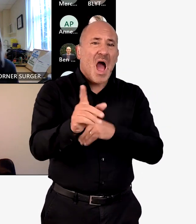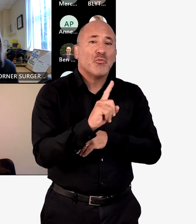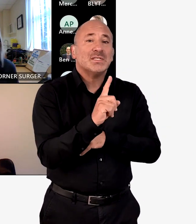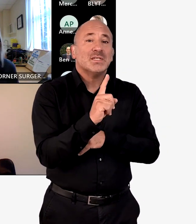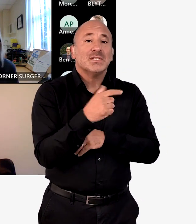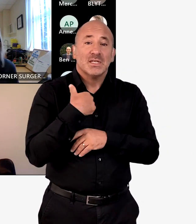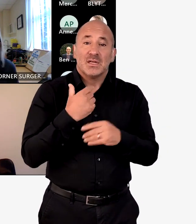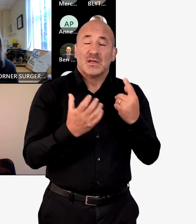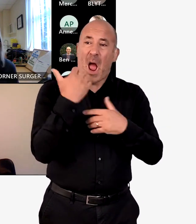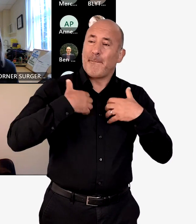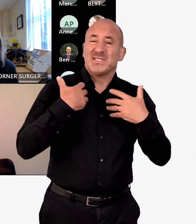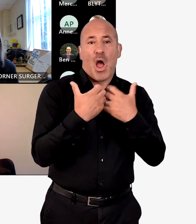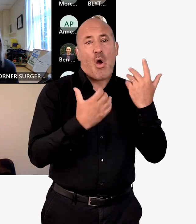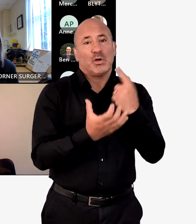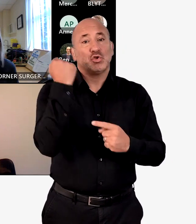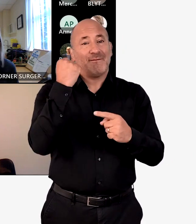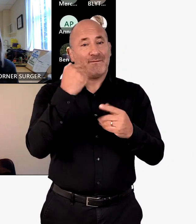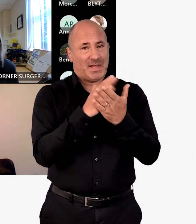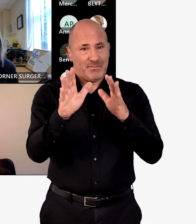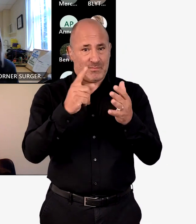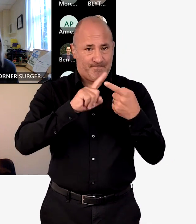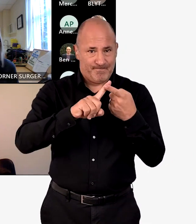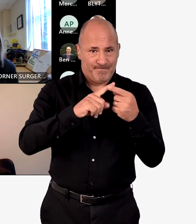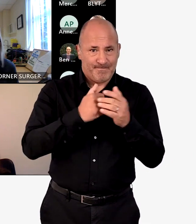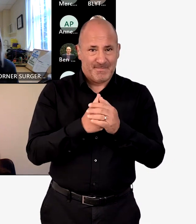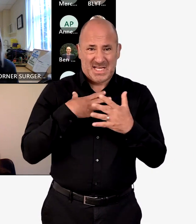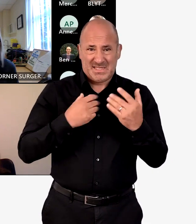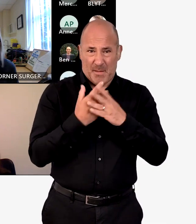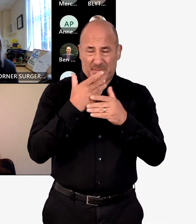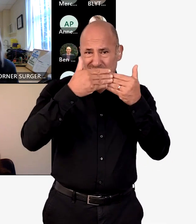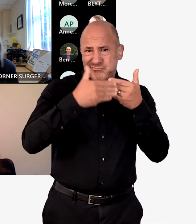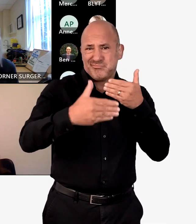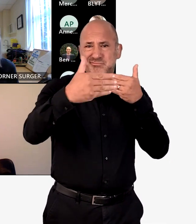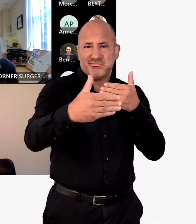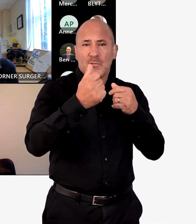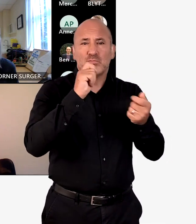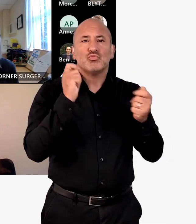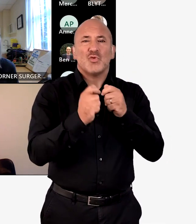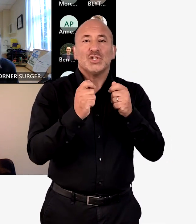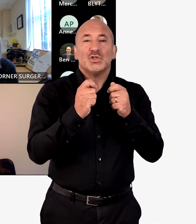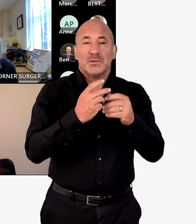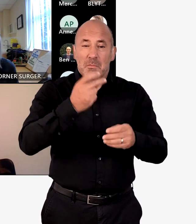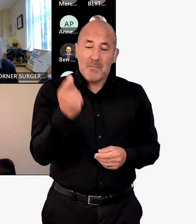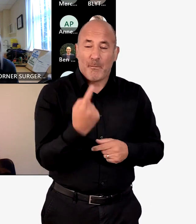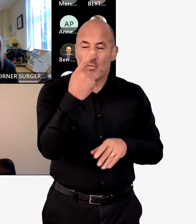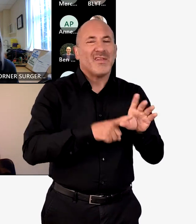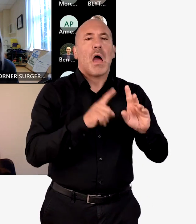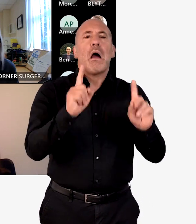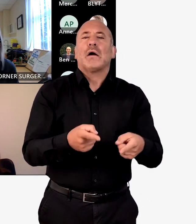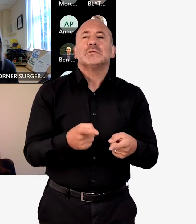very clear is that in order to achieve the ambitions, a things will need to happen over a period of time. Some of the changes that we're describing can't